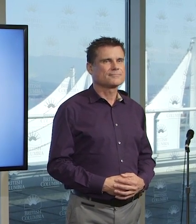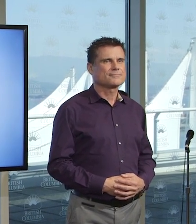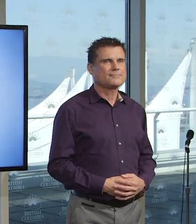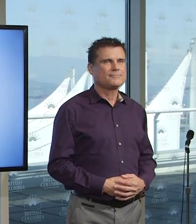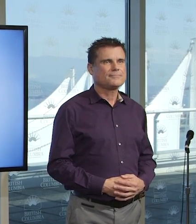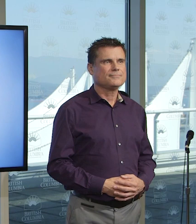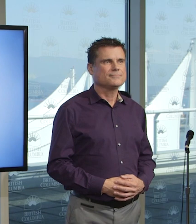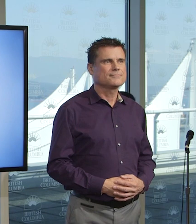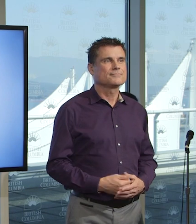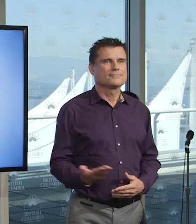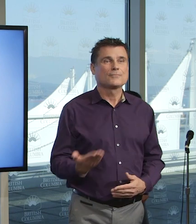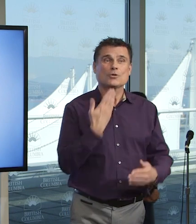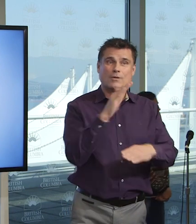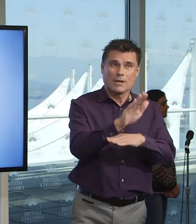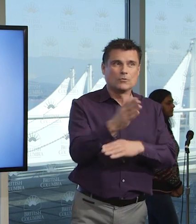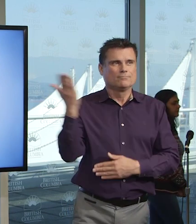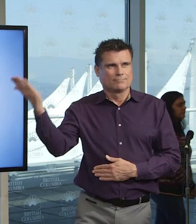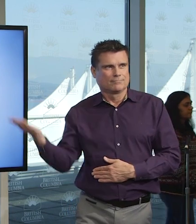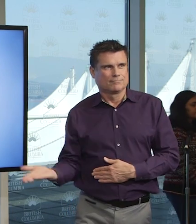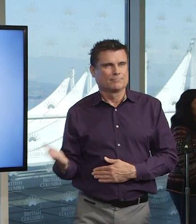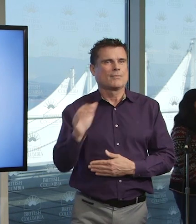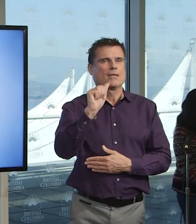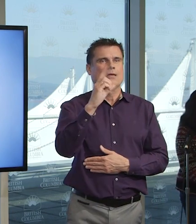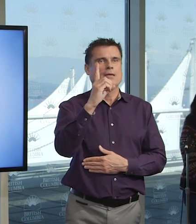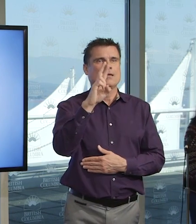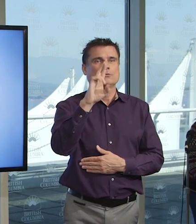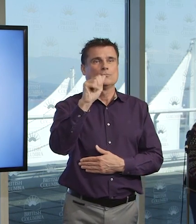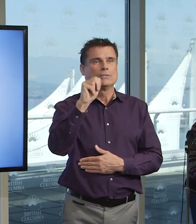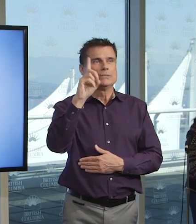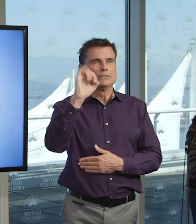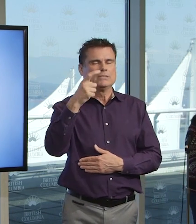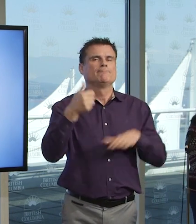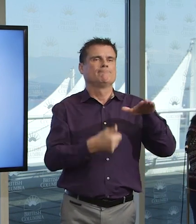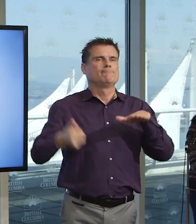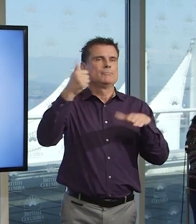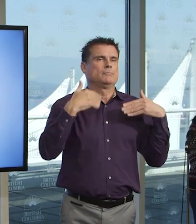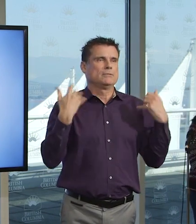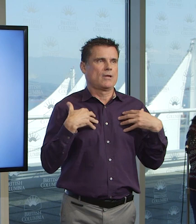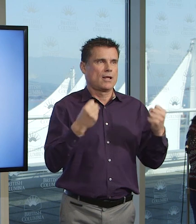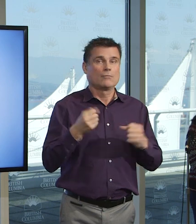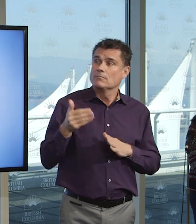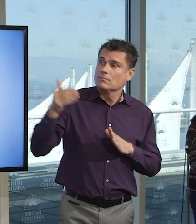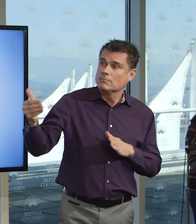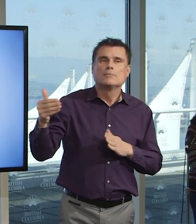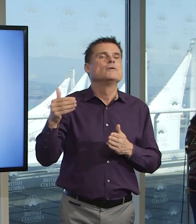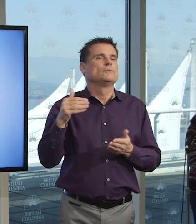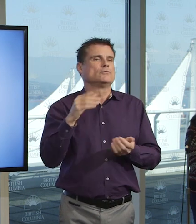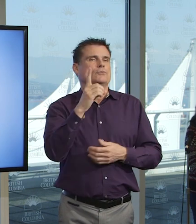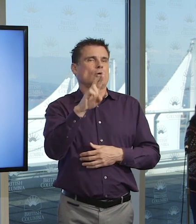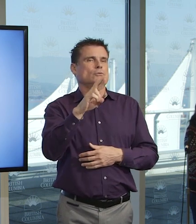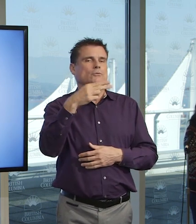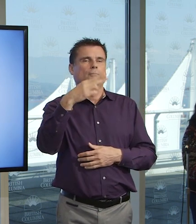Good afternoon. I'm Adrian Dix, B.C. Minister of Health. To my right is Dr. Bonnie Henry, our Provincial Health Officer, doing our daily briefing